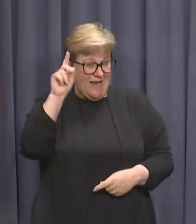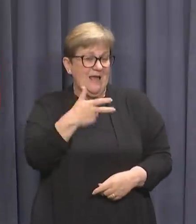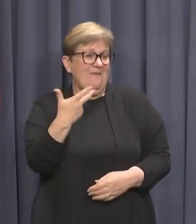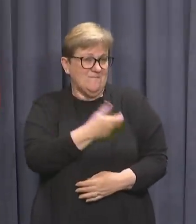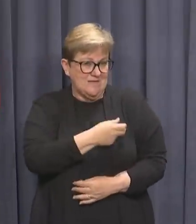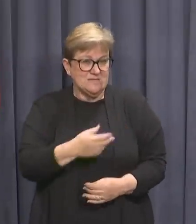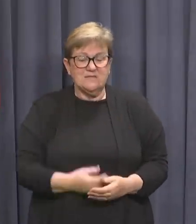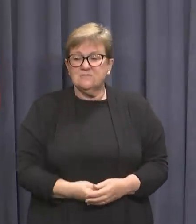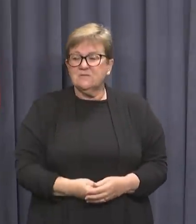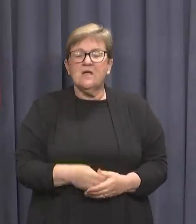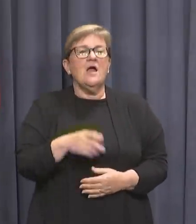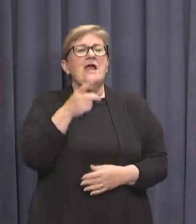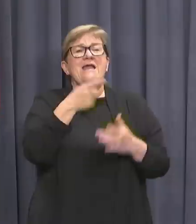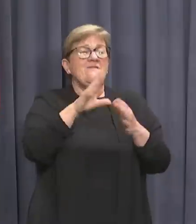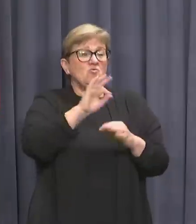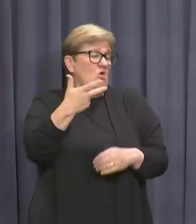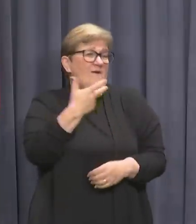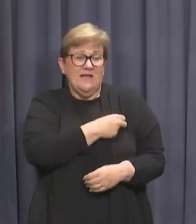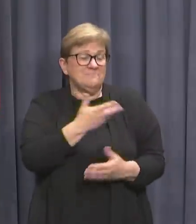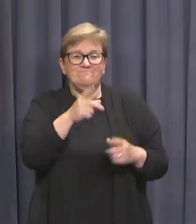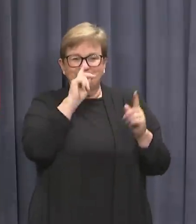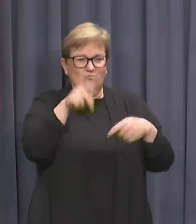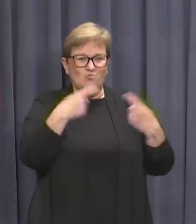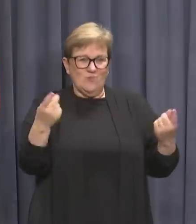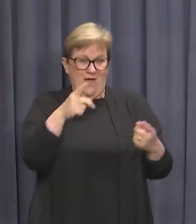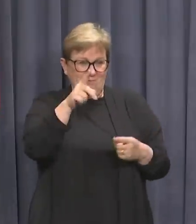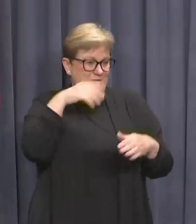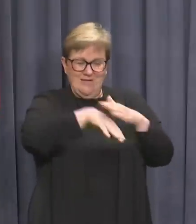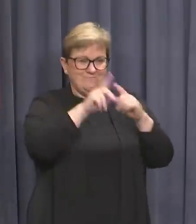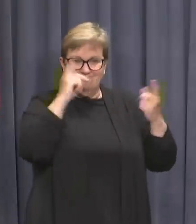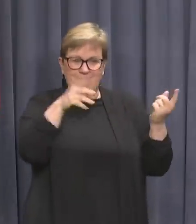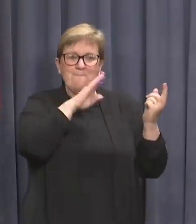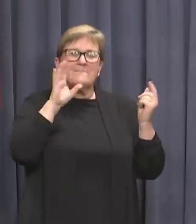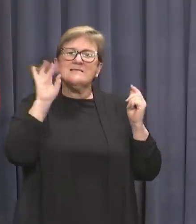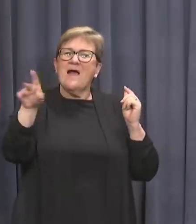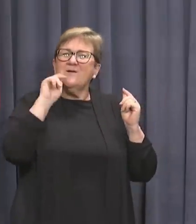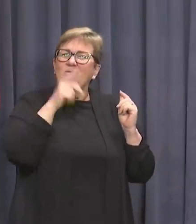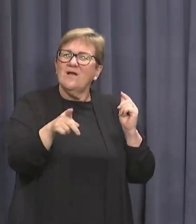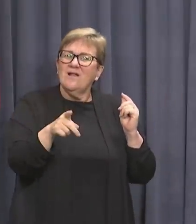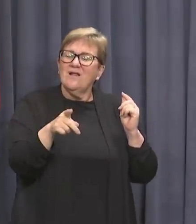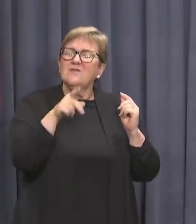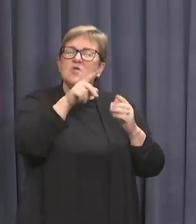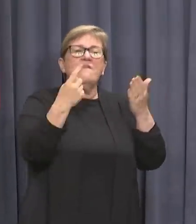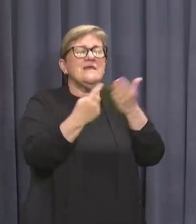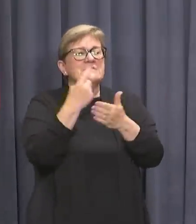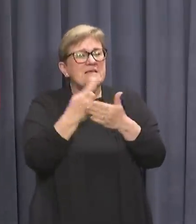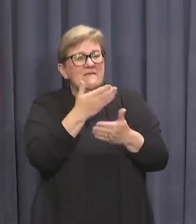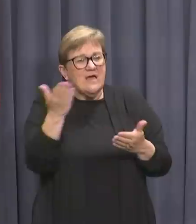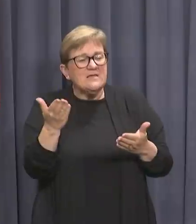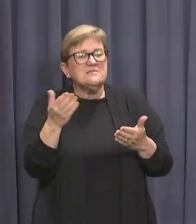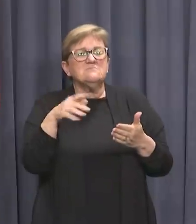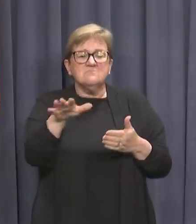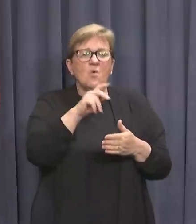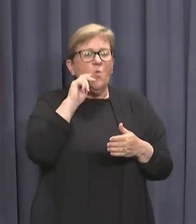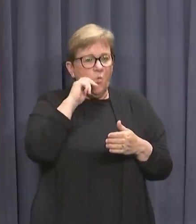get vaccinated. Not being vaccinated means that you will miss out. But it does mean that these events and these events and these